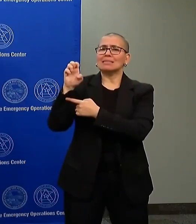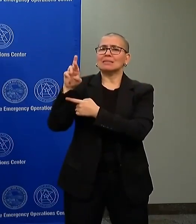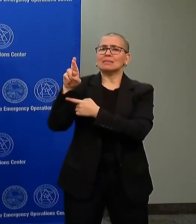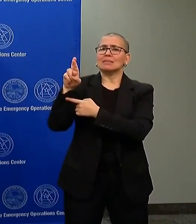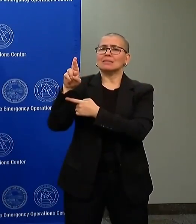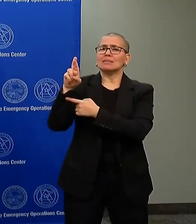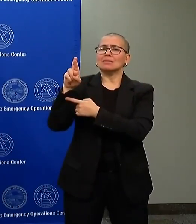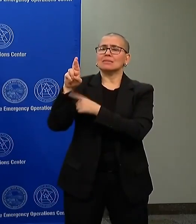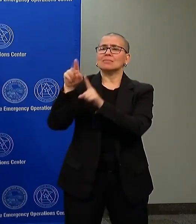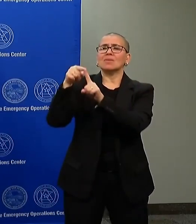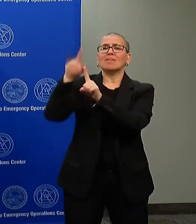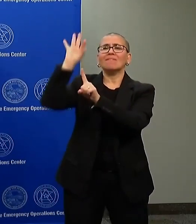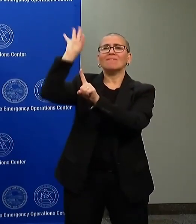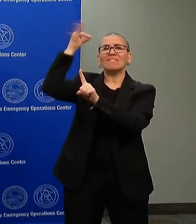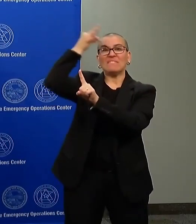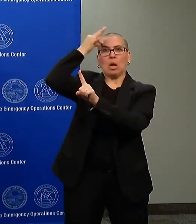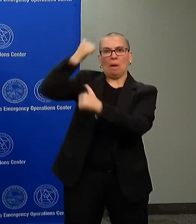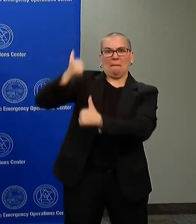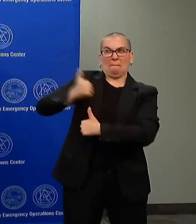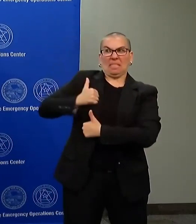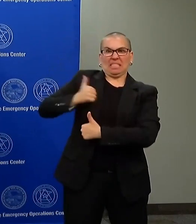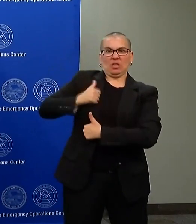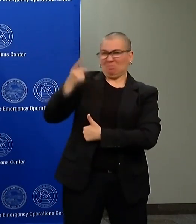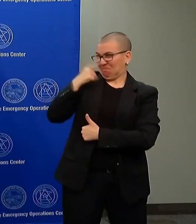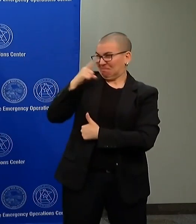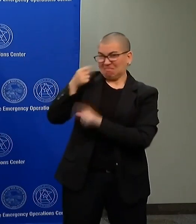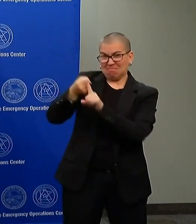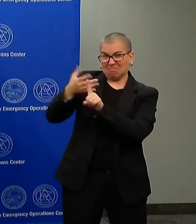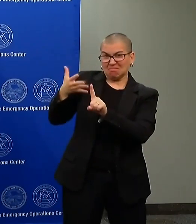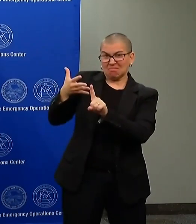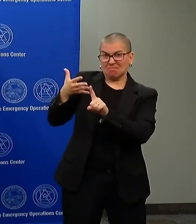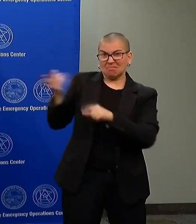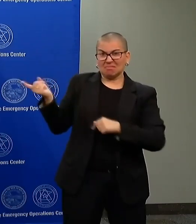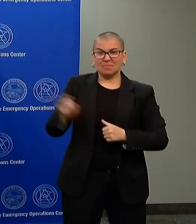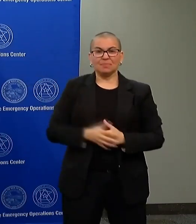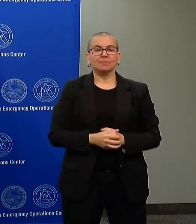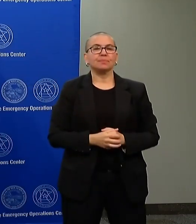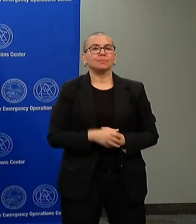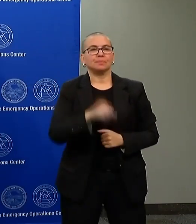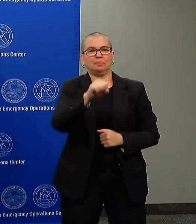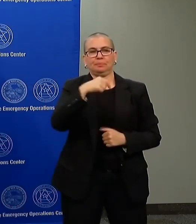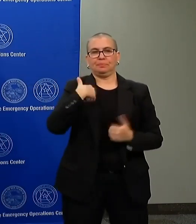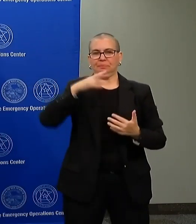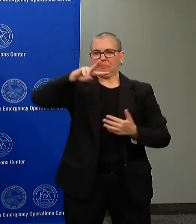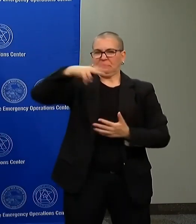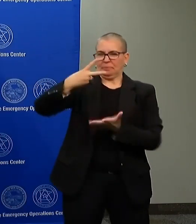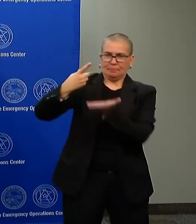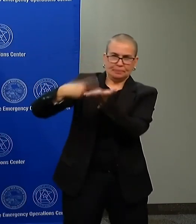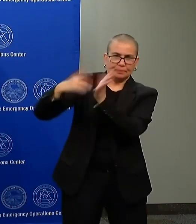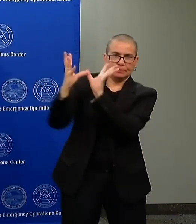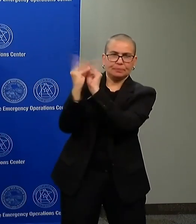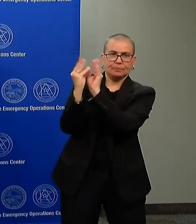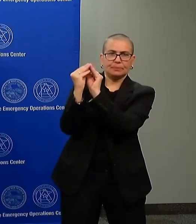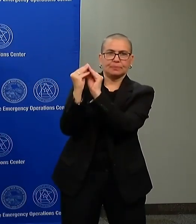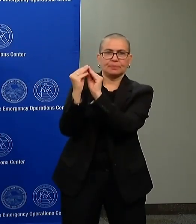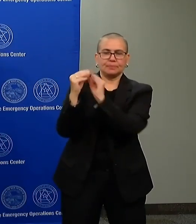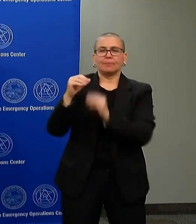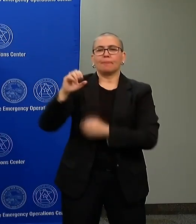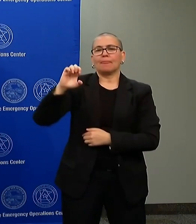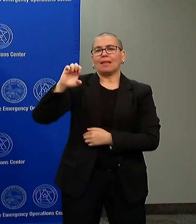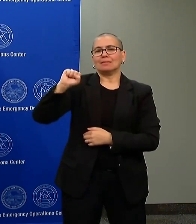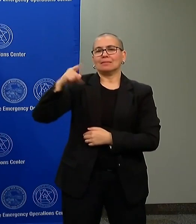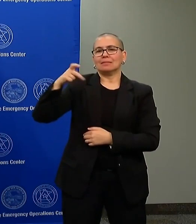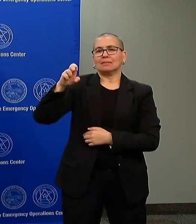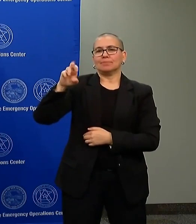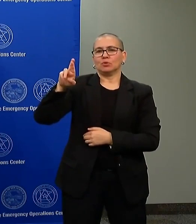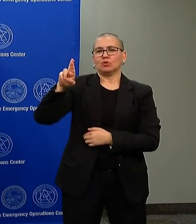military assistance? Yeah, this is the second conversation in 24 hours with Defense Secretary Esper and Chairman of the Joint Chiefs Staff Milley. I